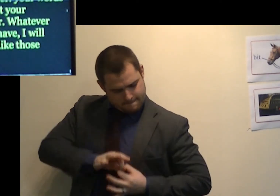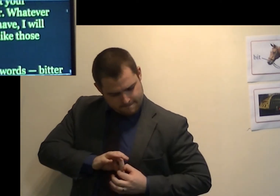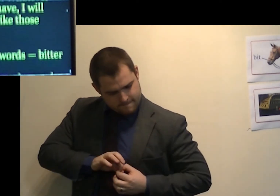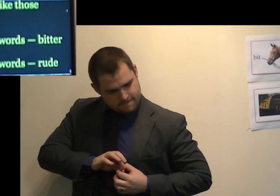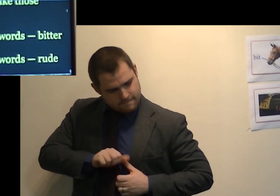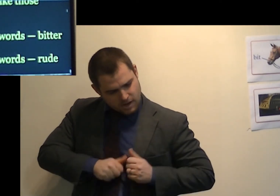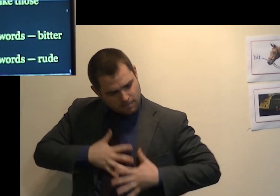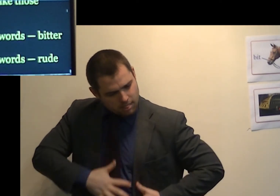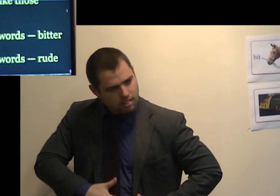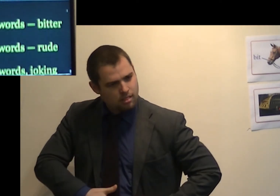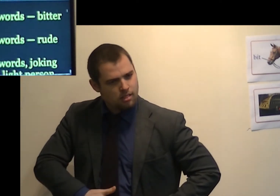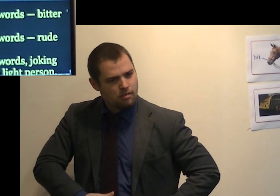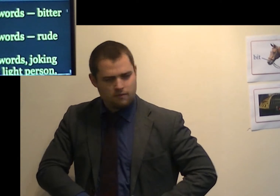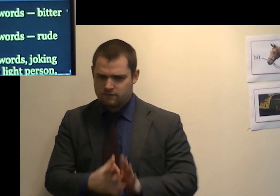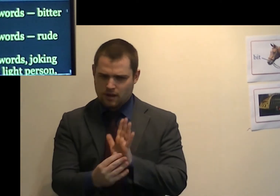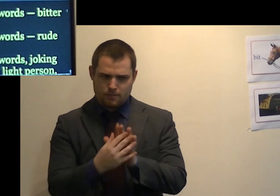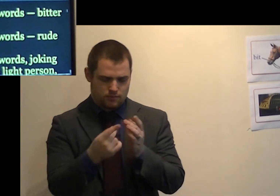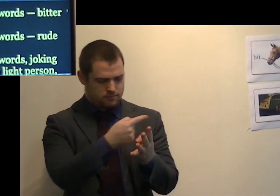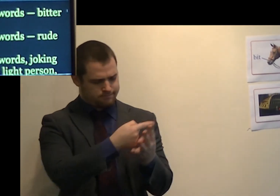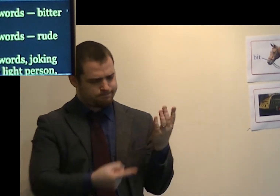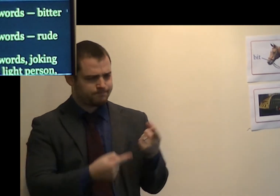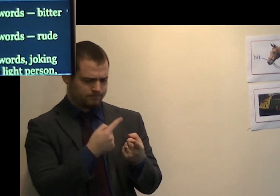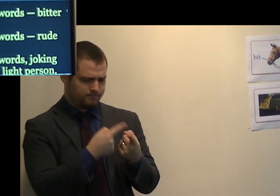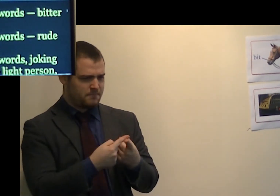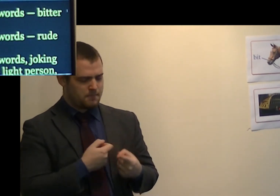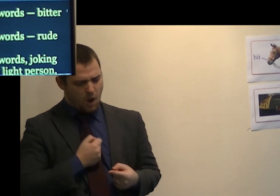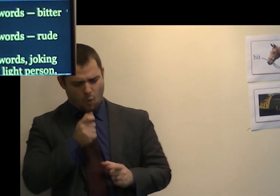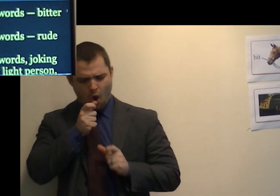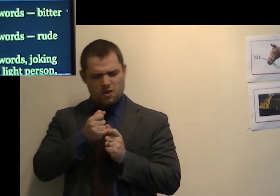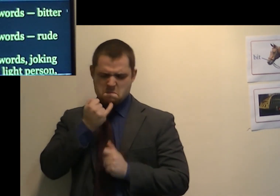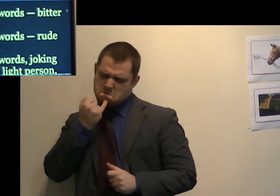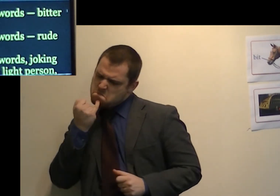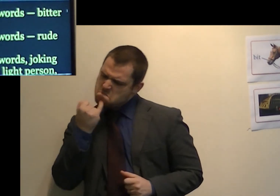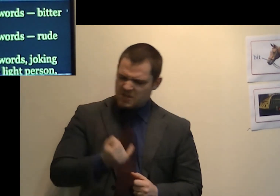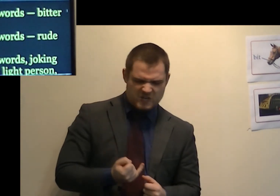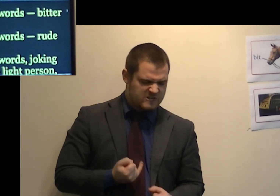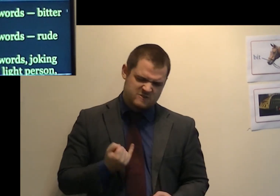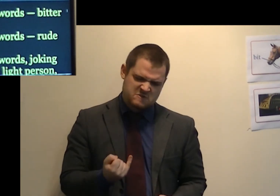Number one, bitter words, bitter person.